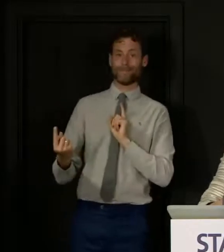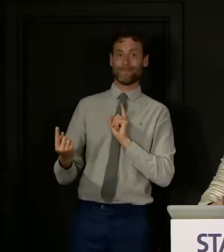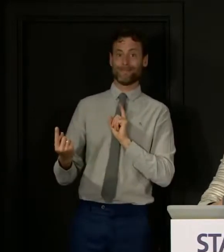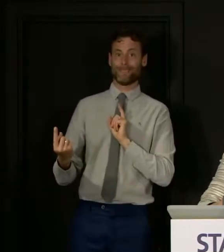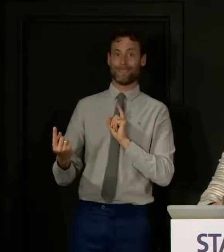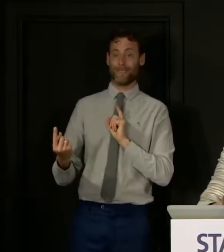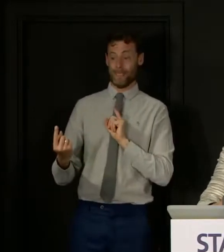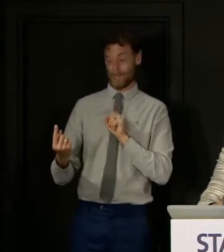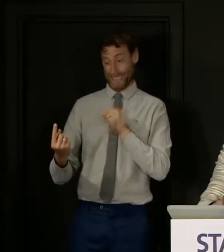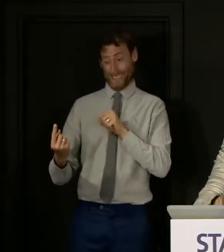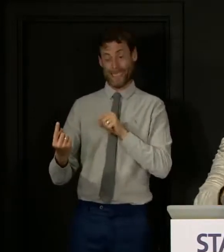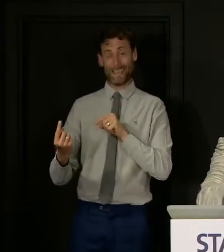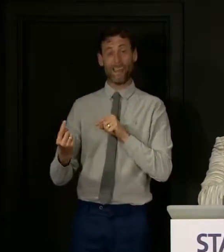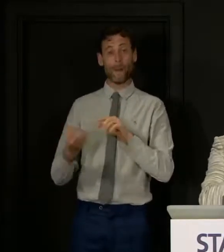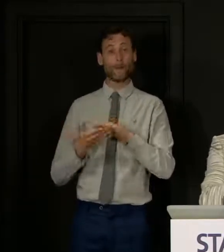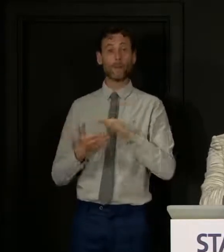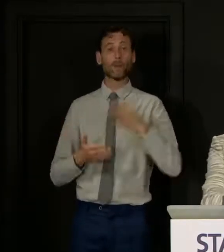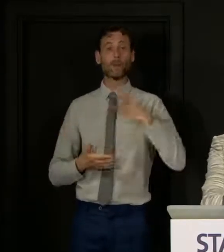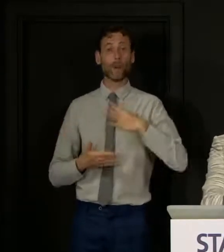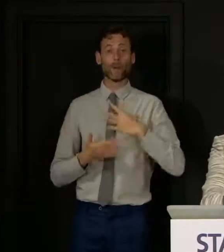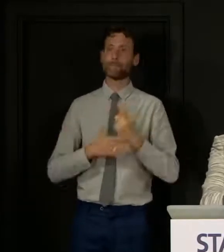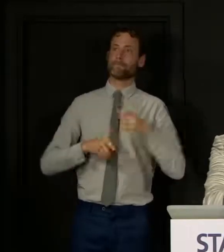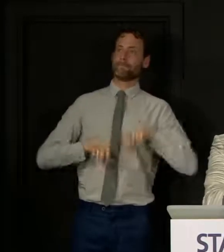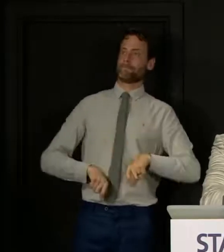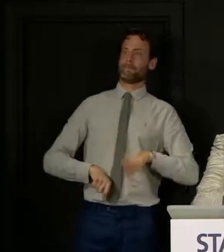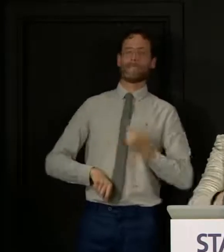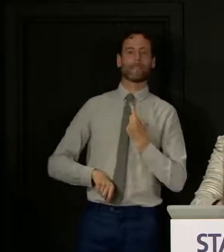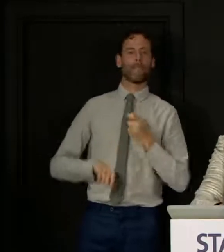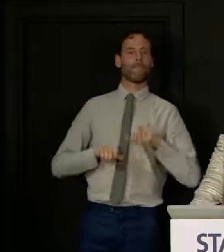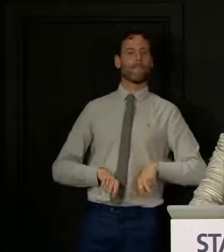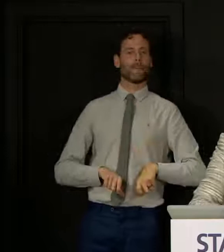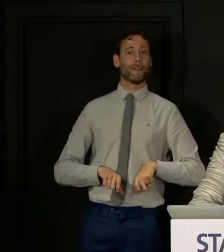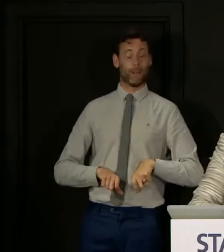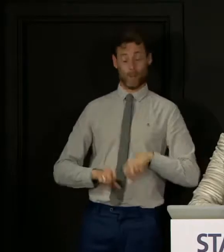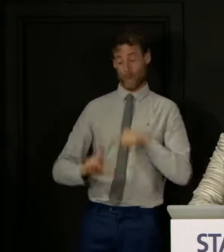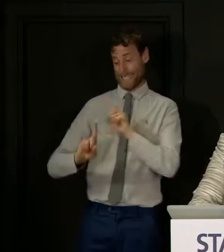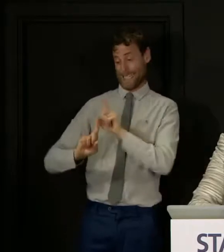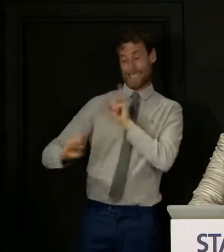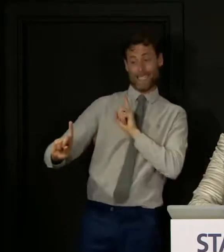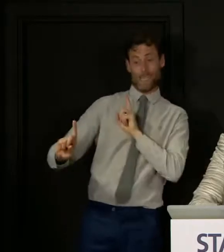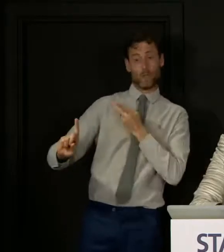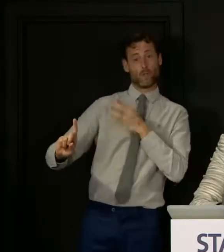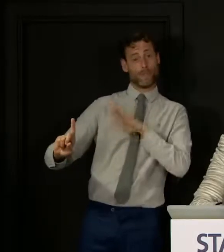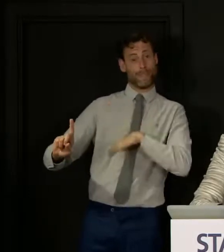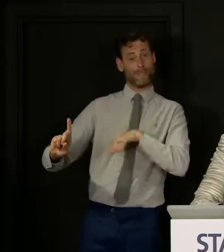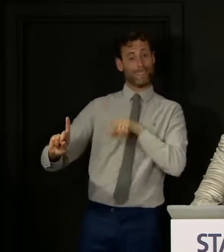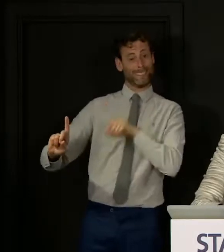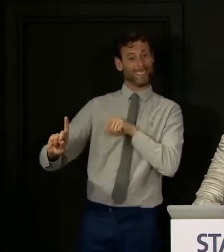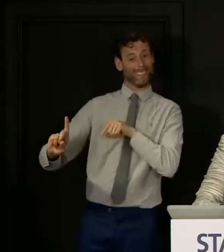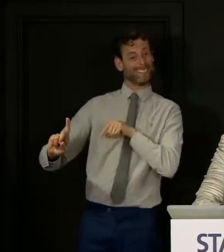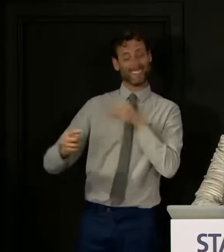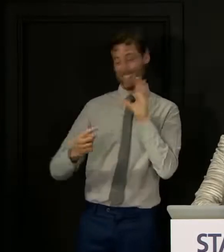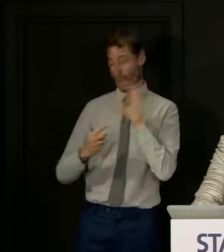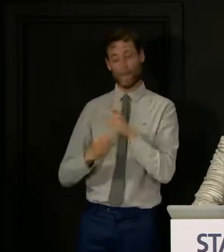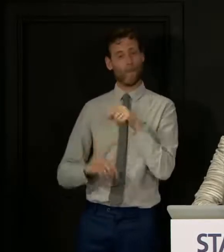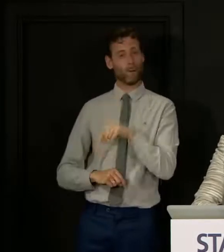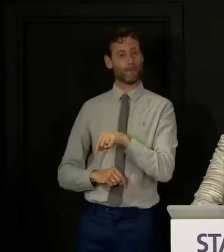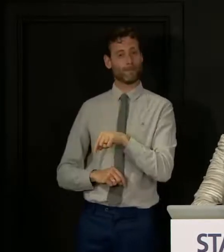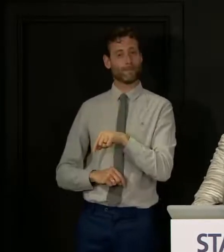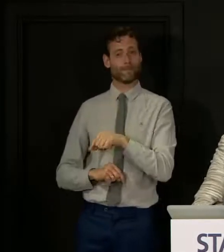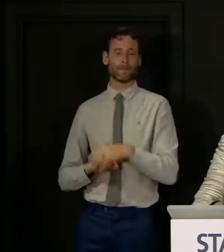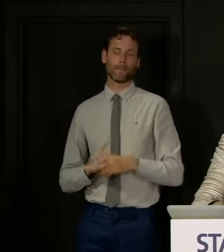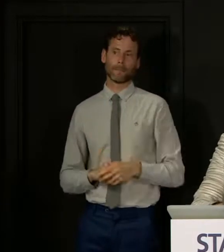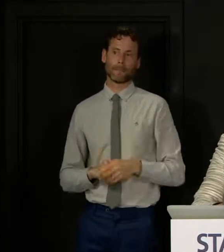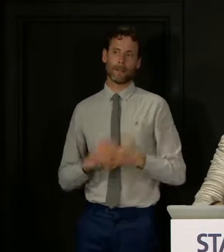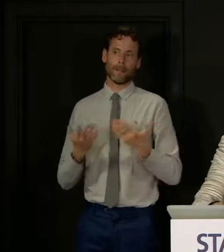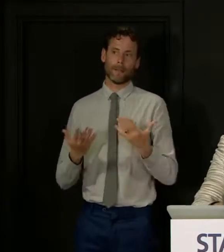the definition of a close contact and that means maintaining the physical distancing of two metres and that is really important. There should be